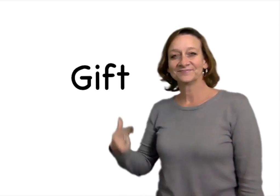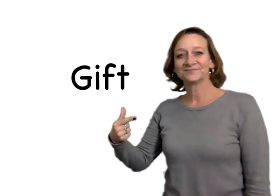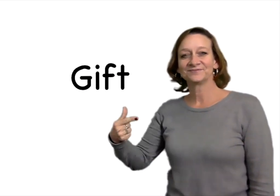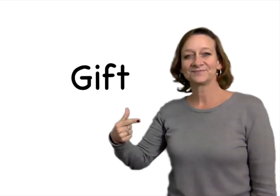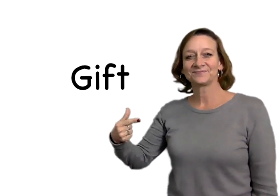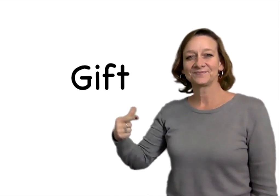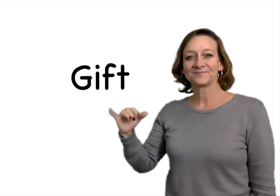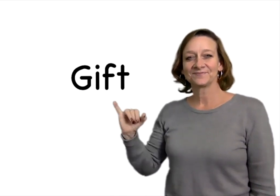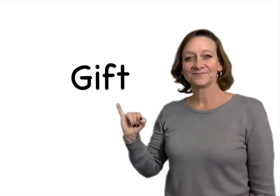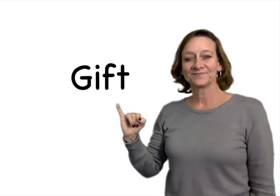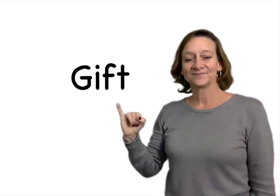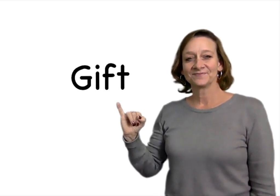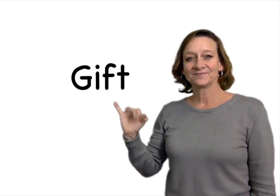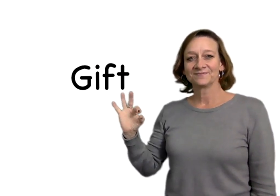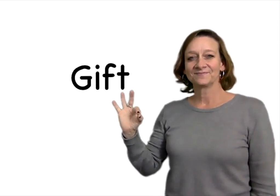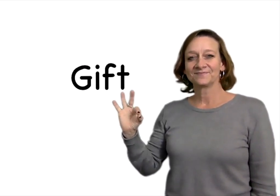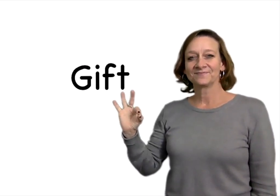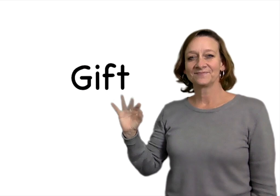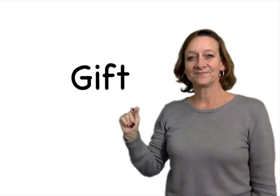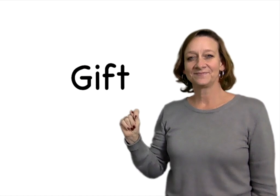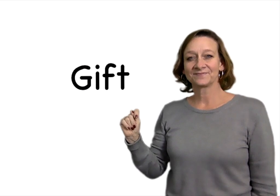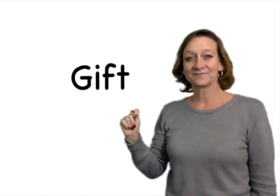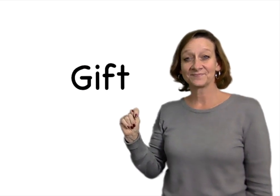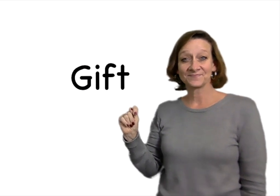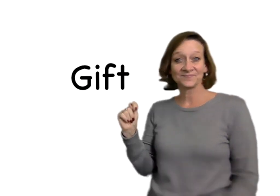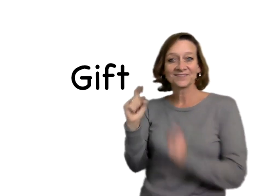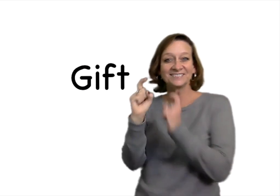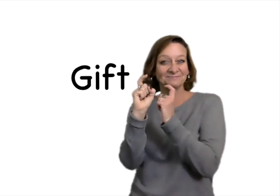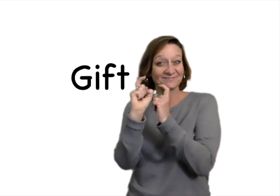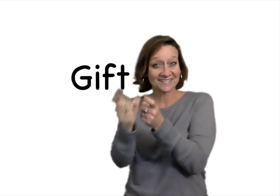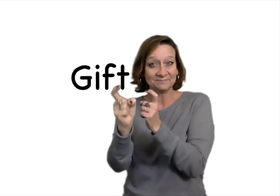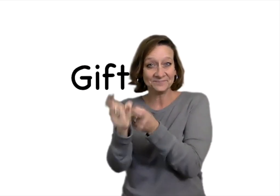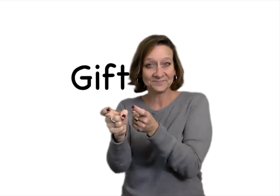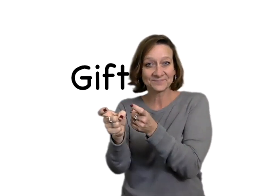G-I-F-T, gift.-I